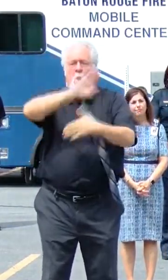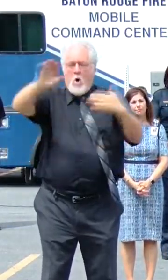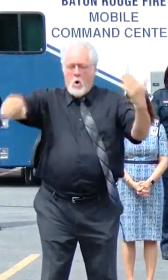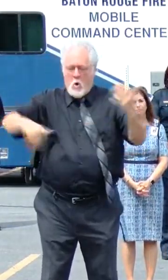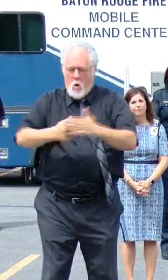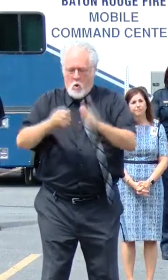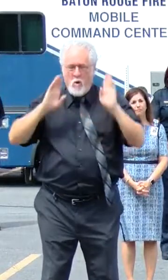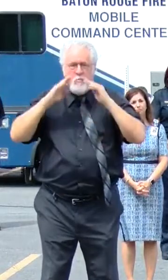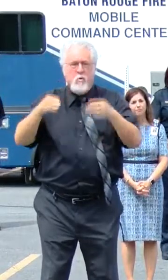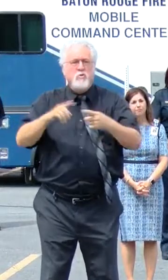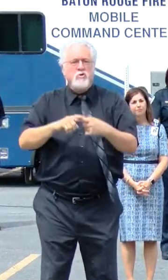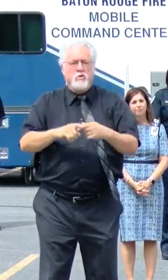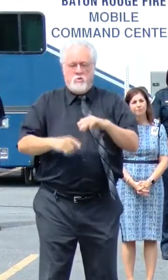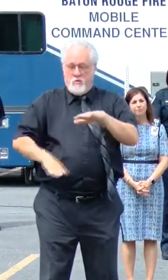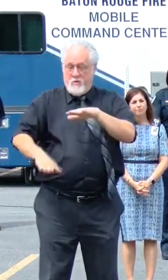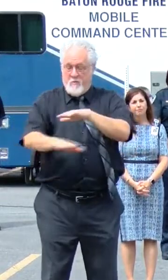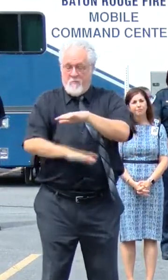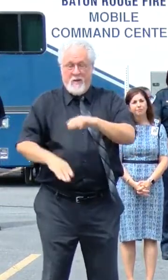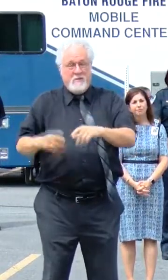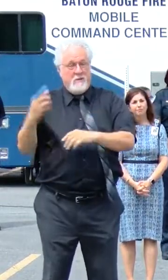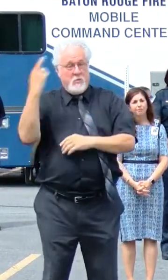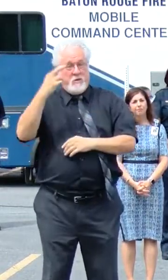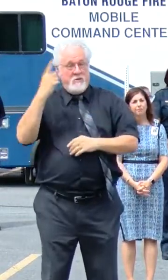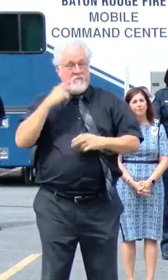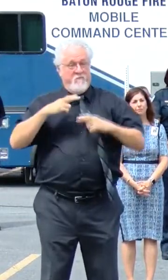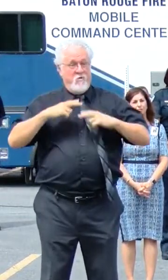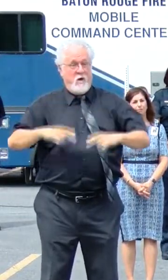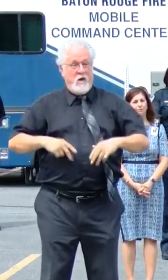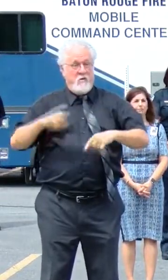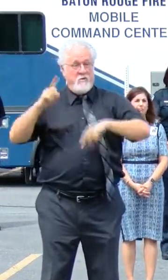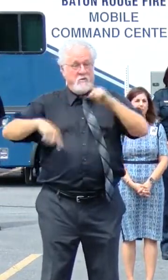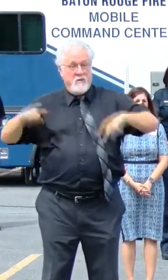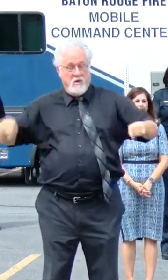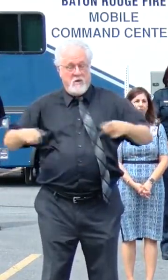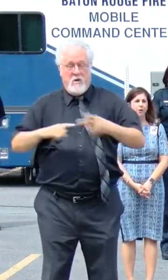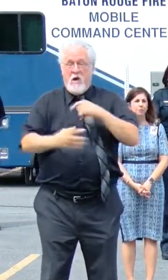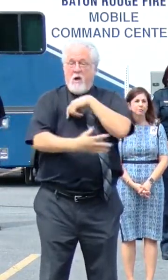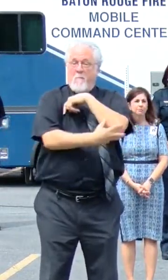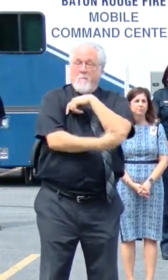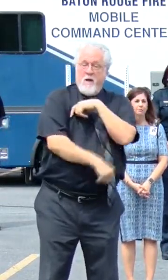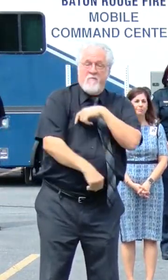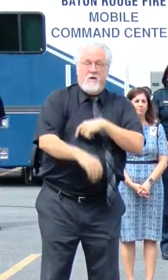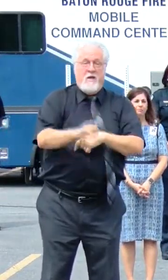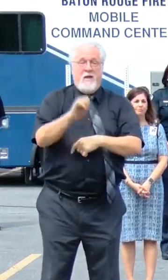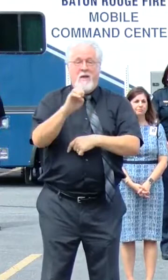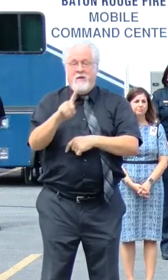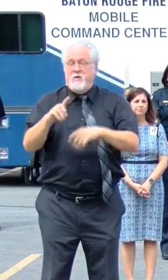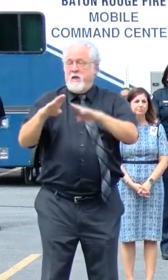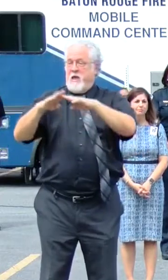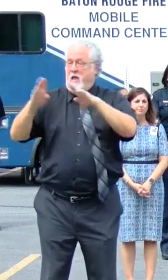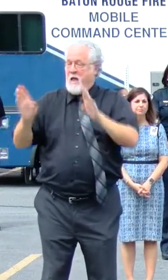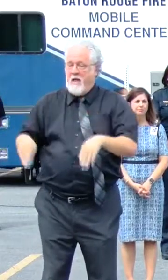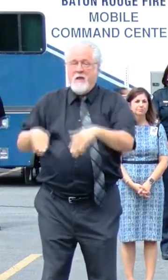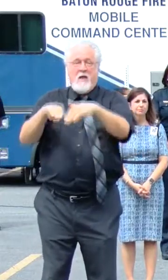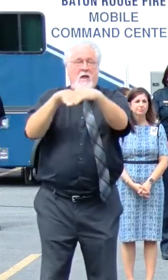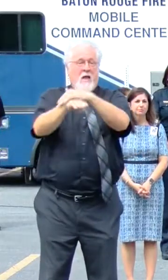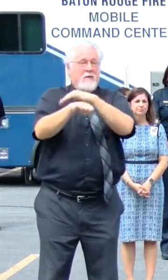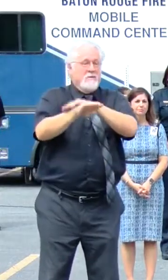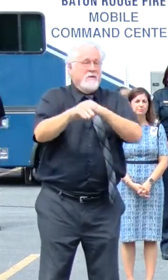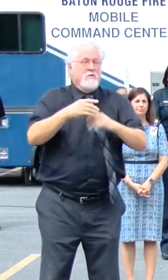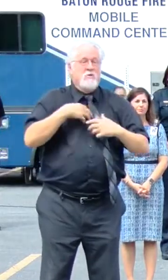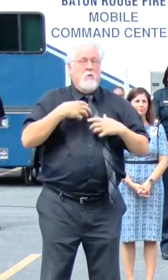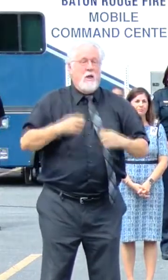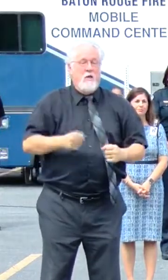to the root causes of health disparities. Issues like poverty, education, housing, access to healthy food,